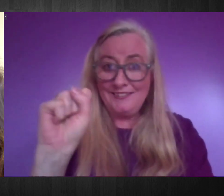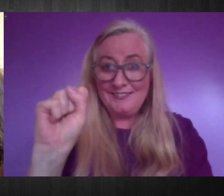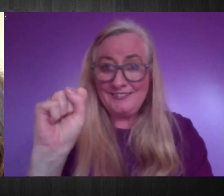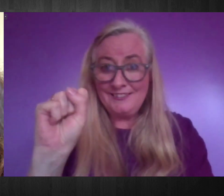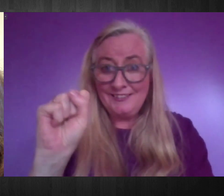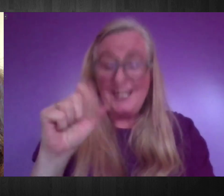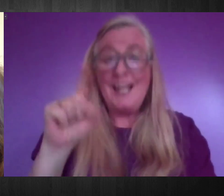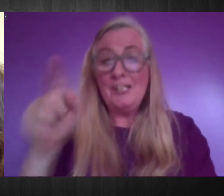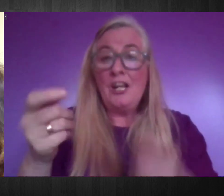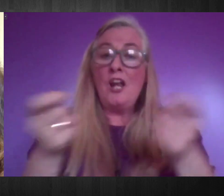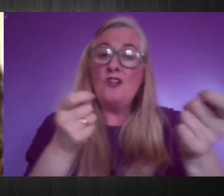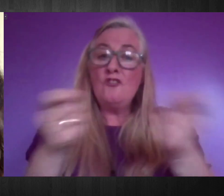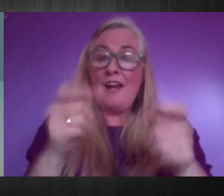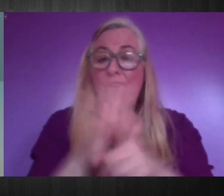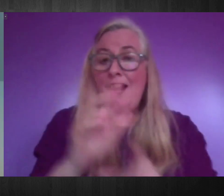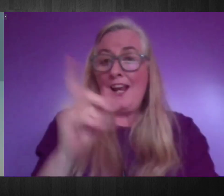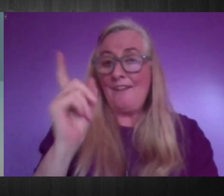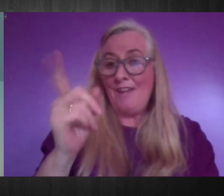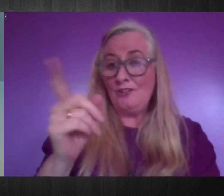Disability Advisory Committee at IREC.